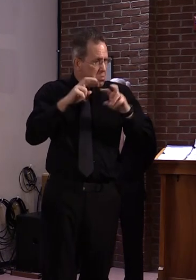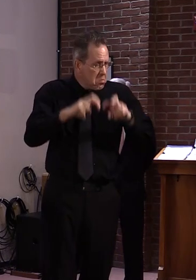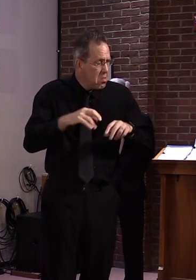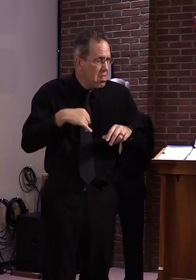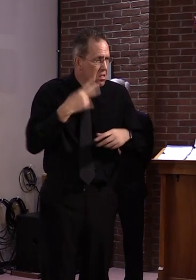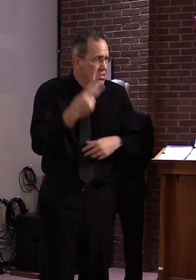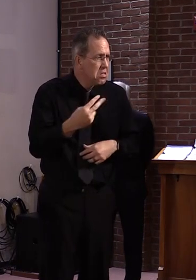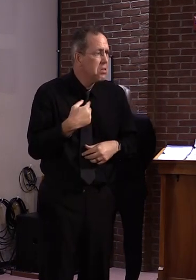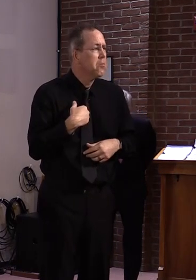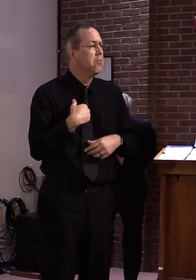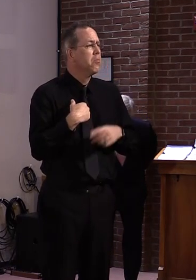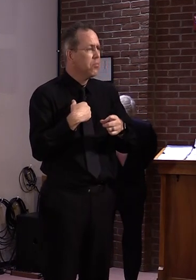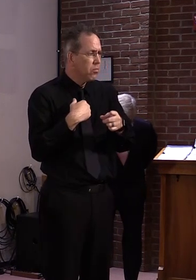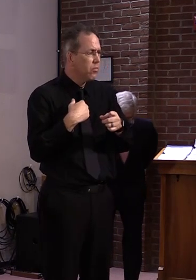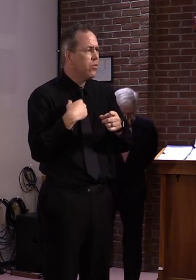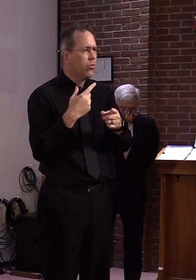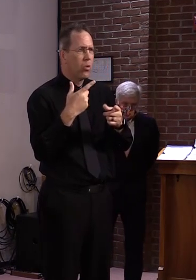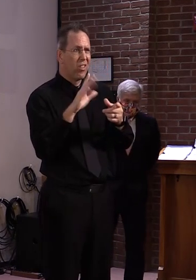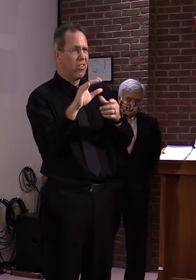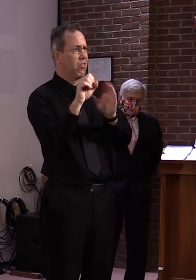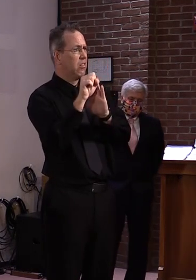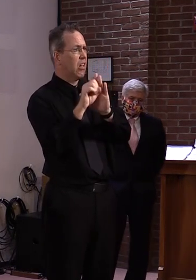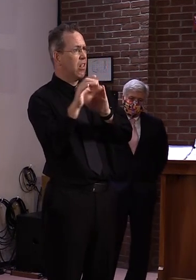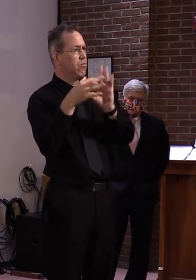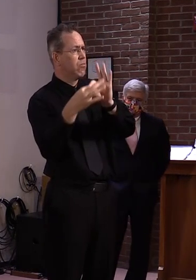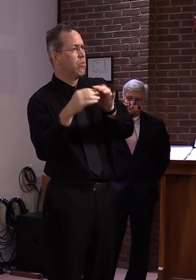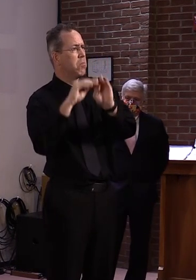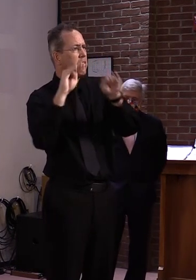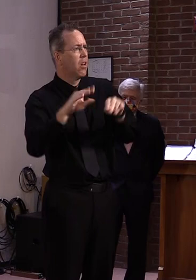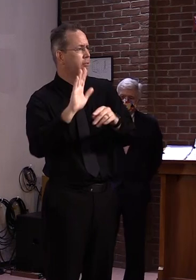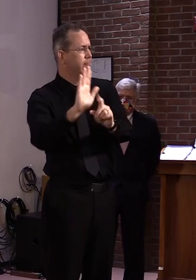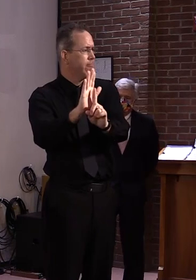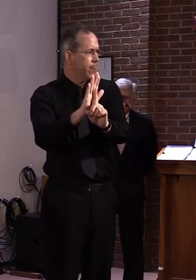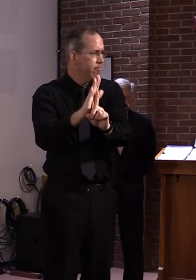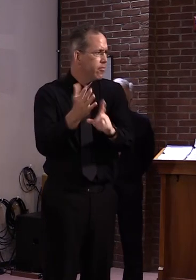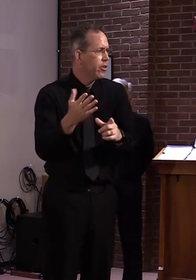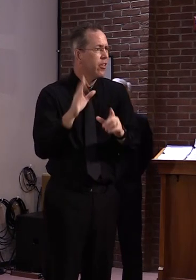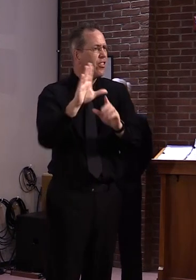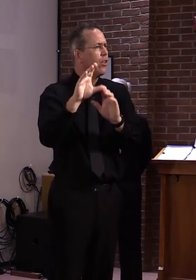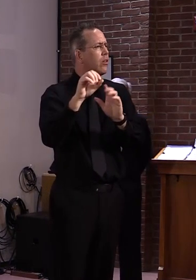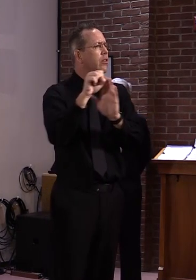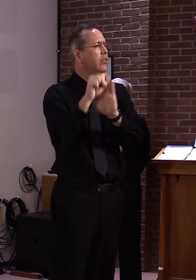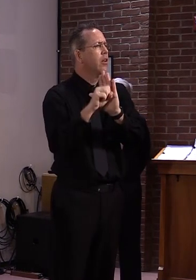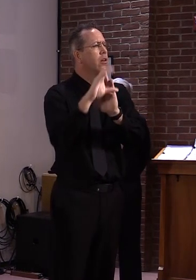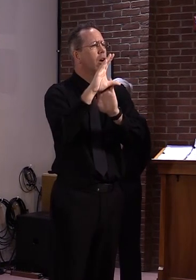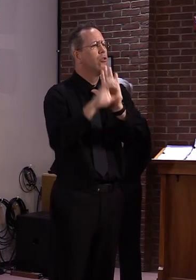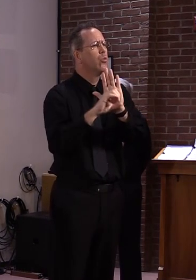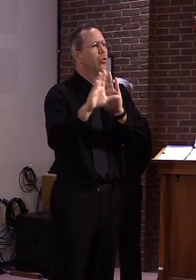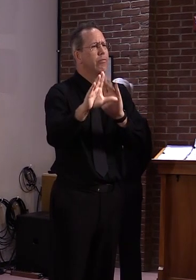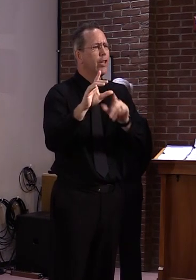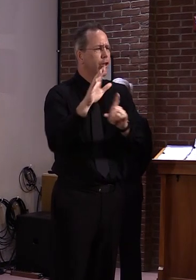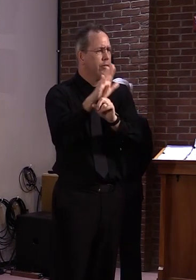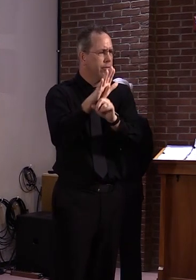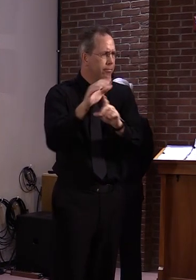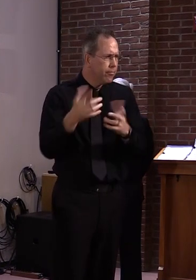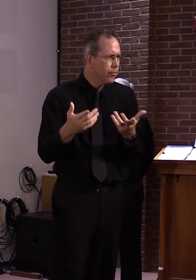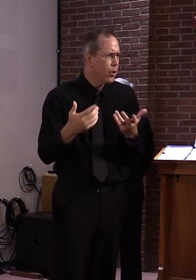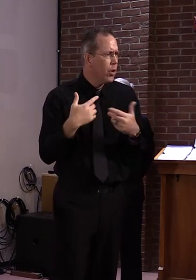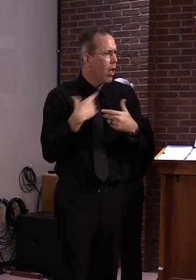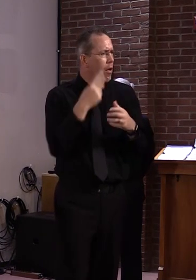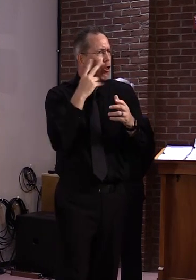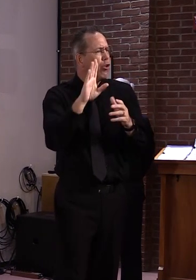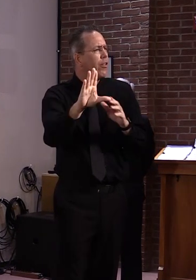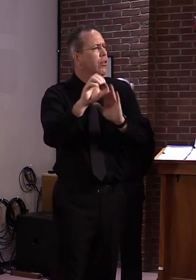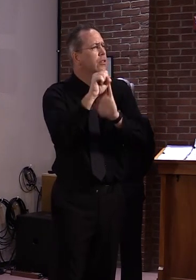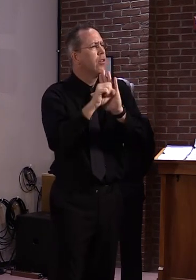and specifically their constitutional construct, which is no doubt different than Vermont, but haven't had a chance to evaluate it relevant to